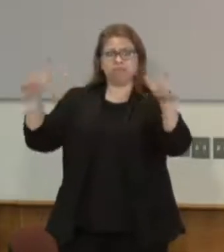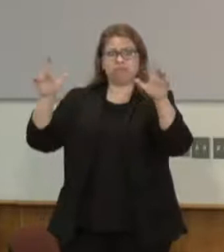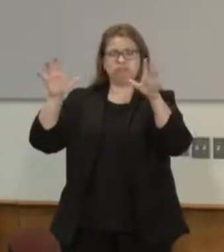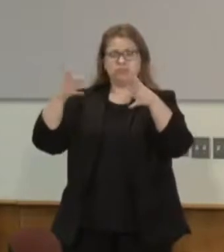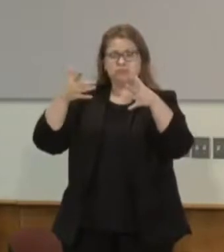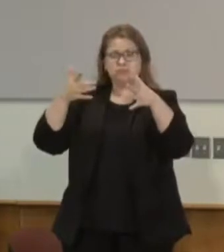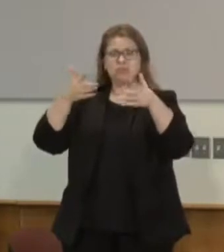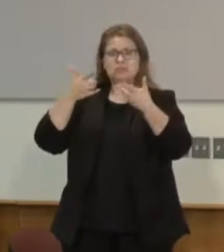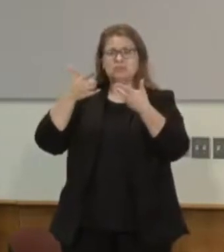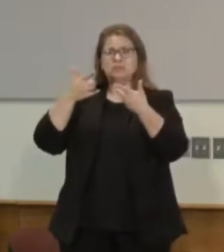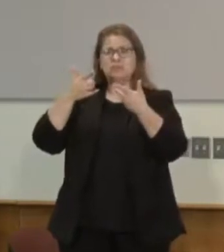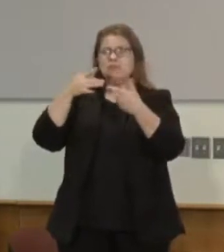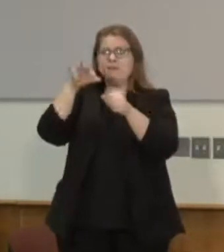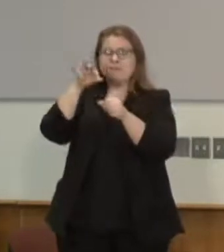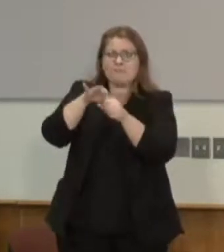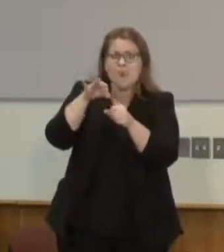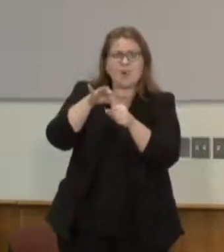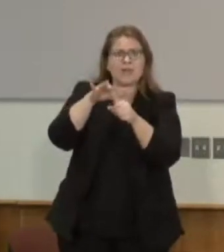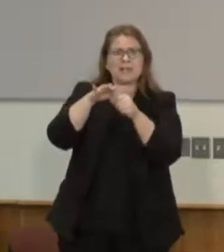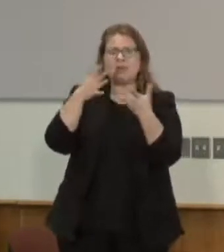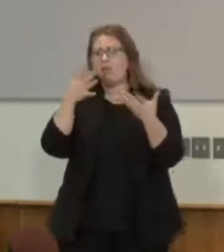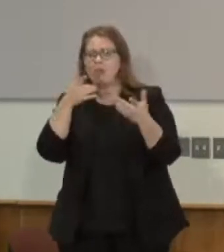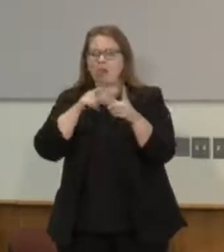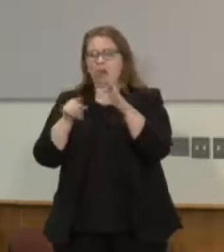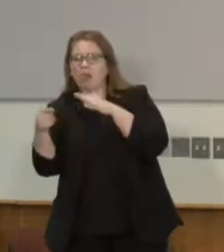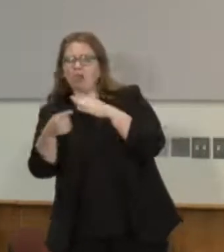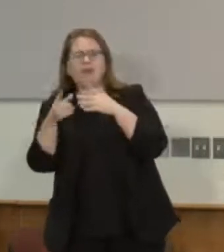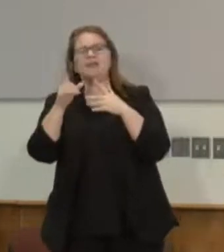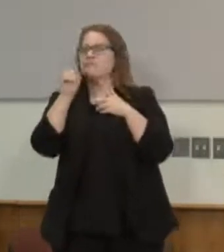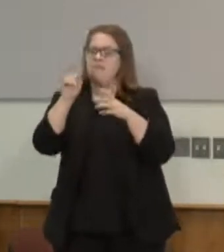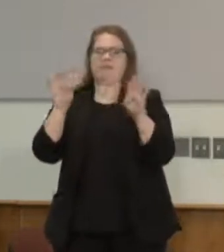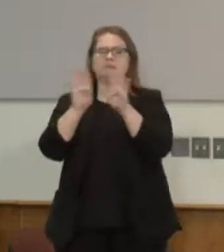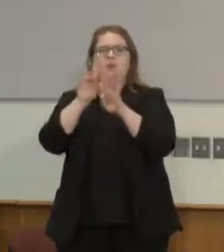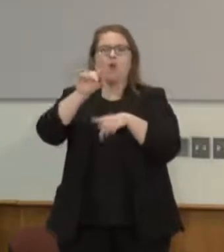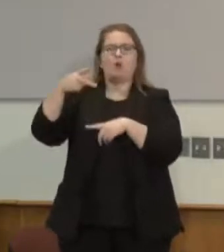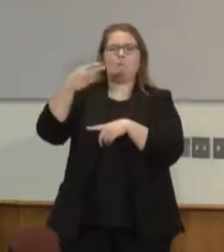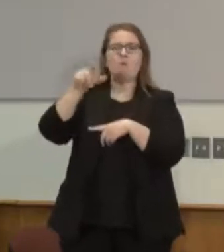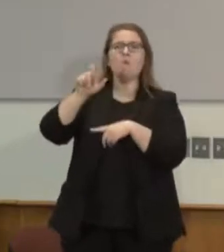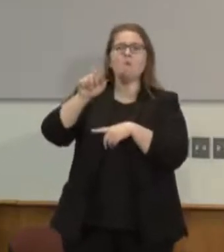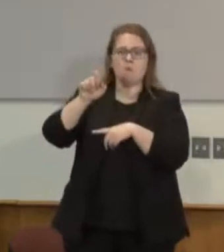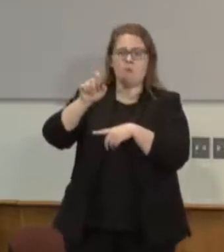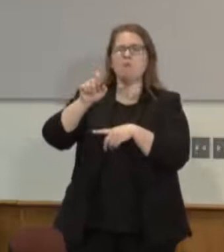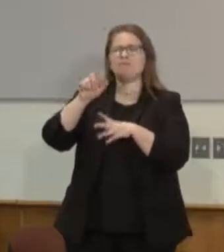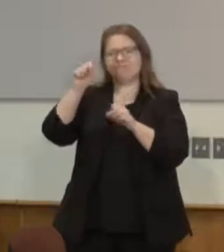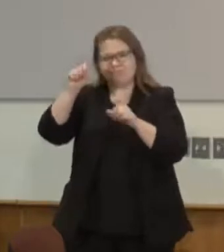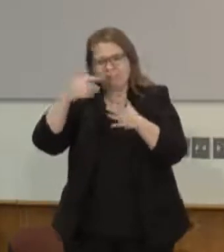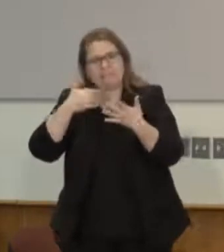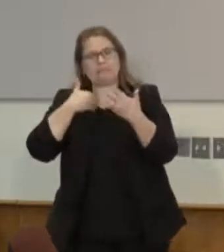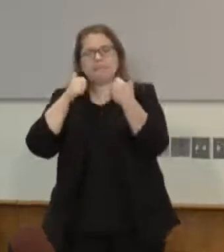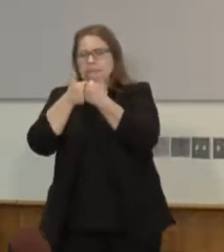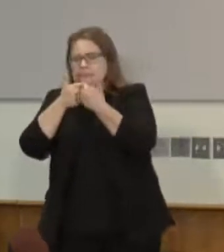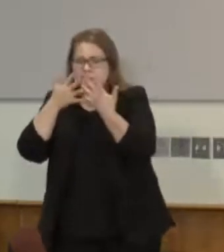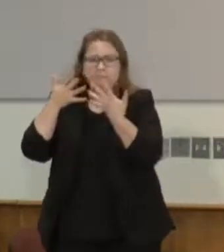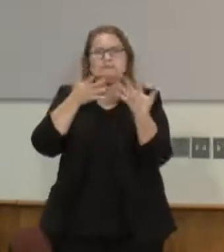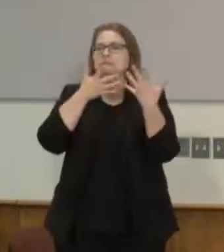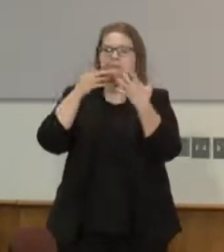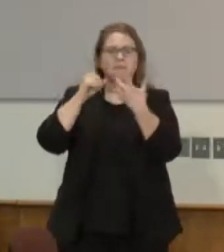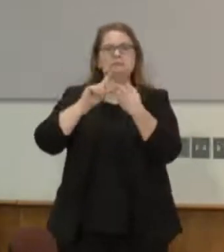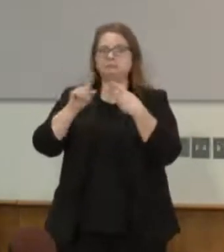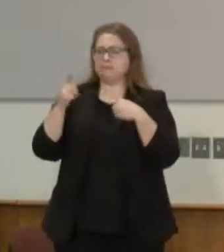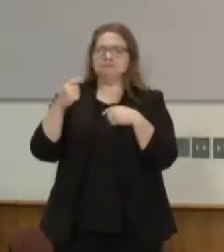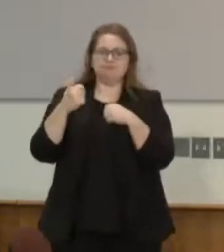we will continue to do that it wasn't out of fear I will say that we have some challenges in the Senate of getting our Senate